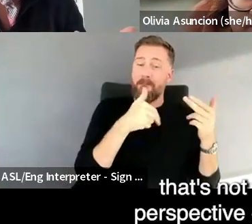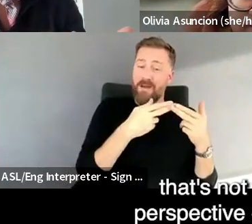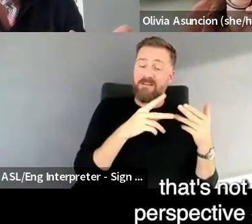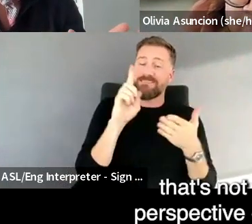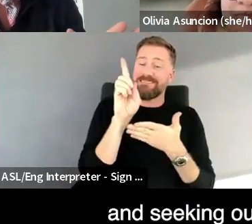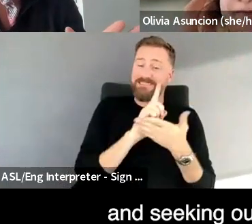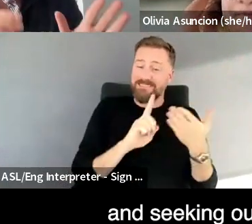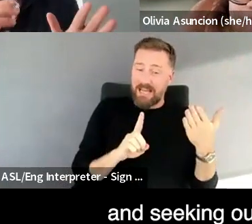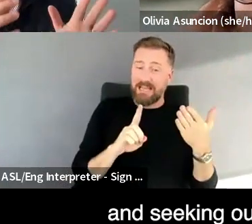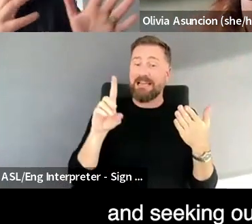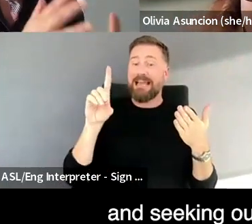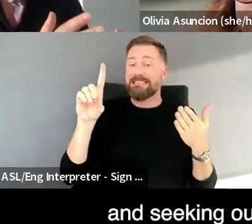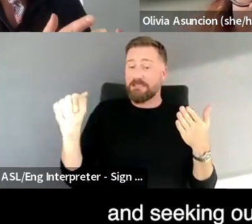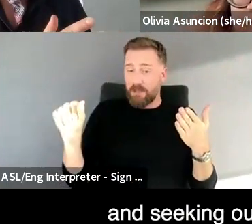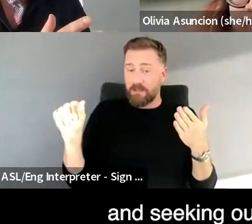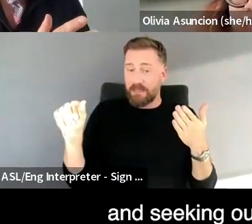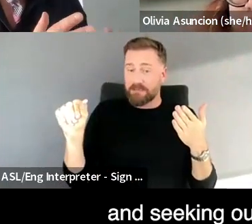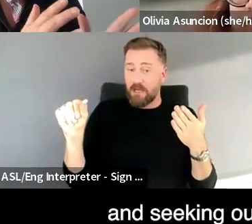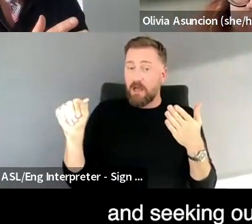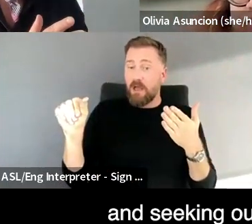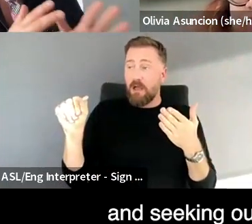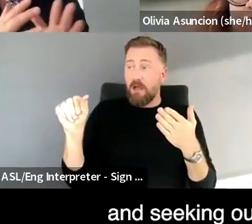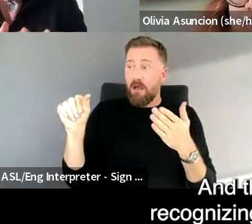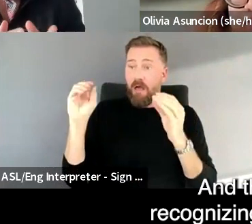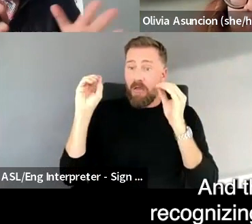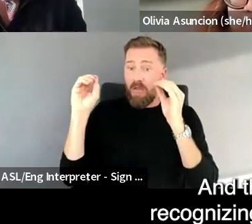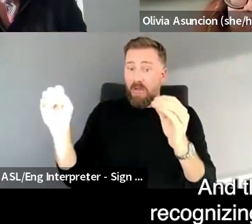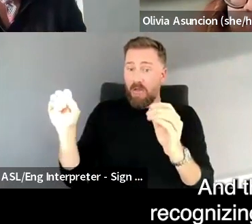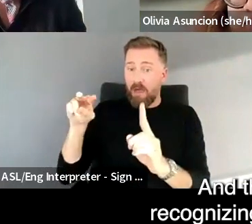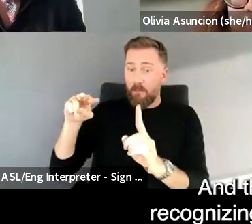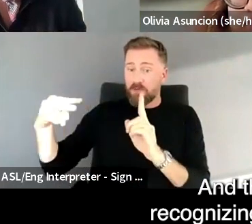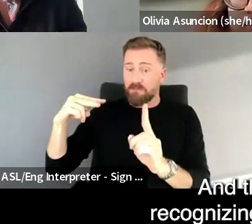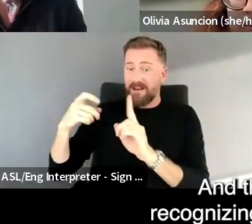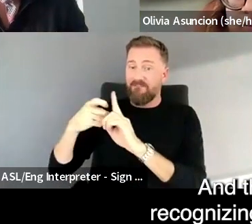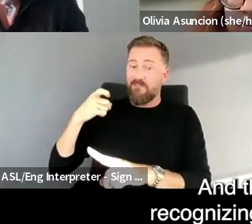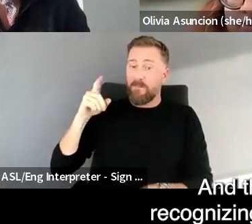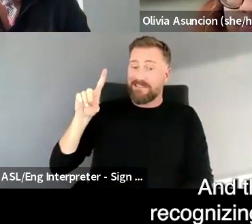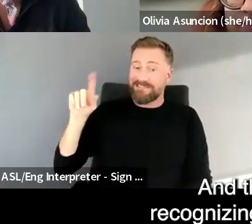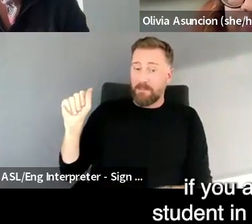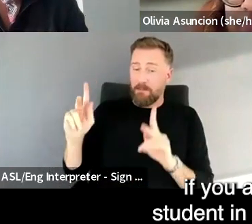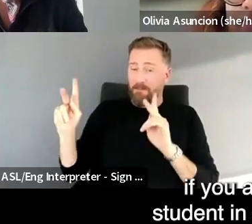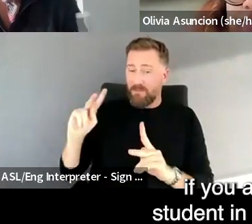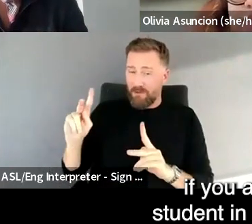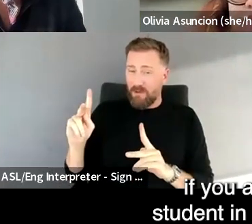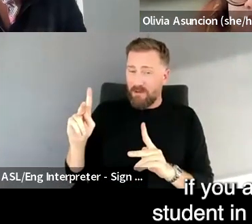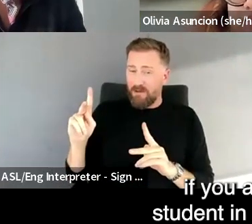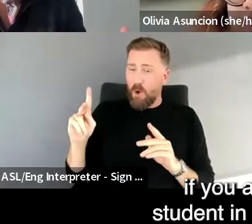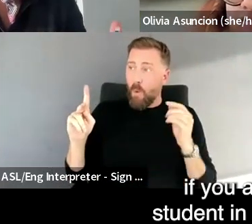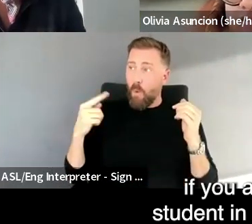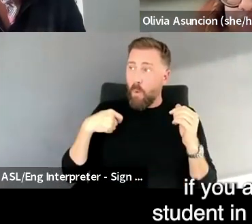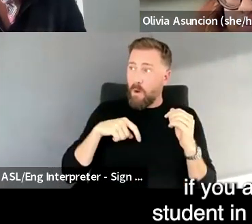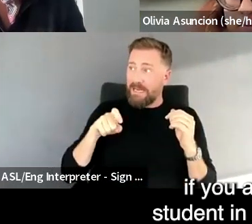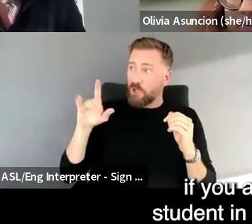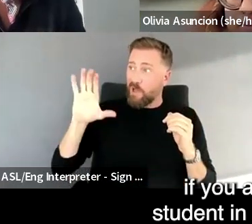perspective of disabled people and seeking out those perspectives. Um, and that includes recognizing that, um, you know, if you are a